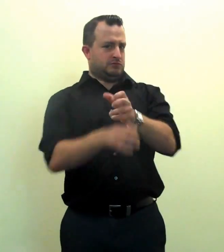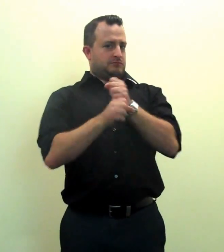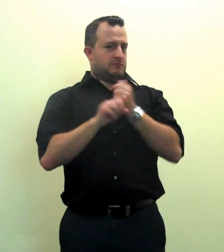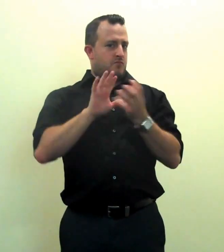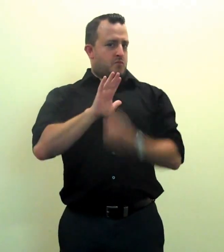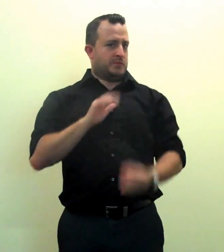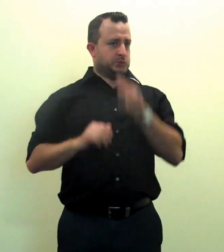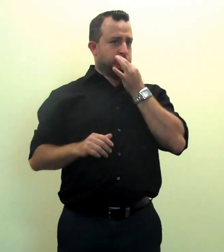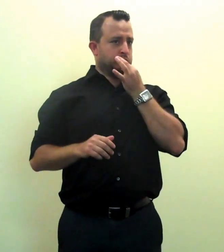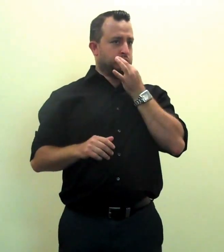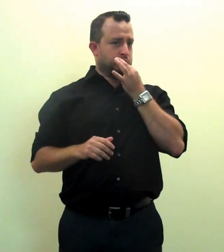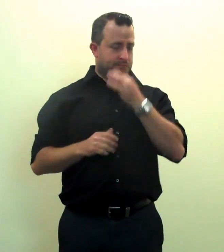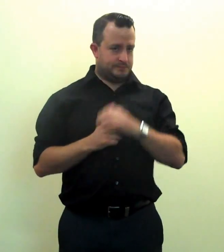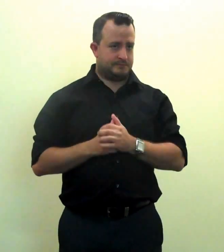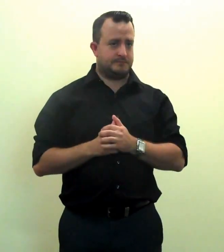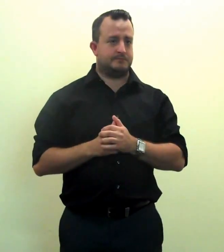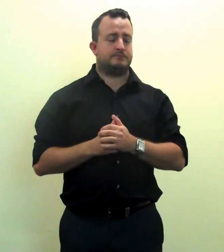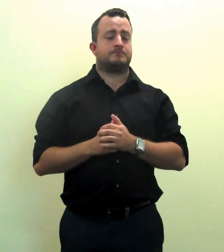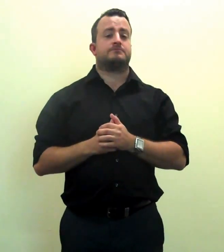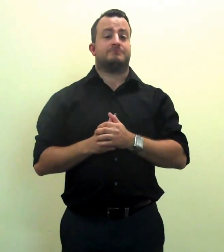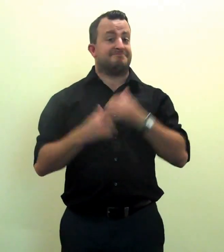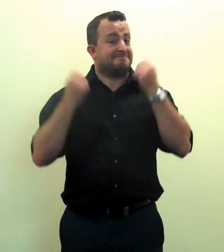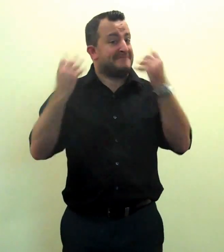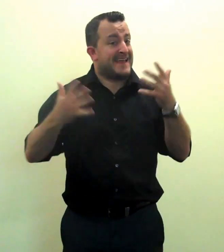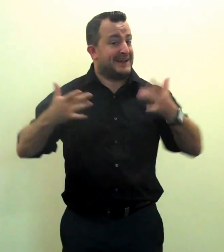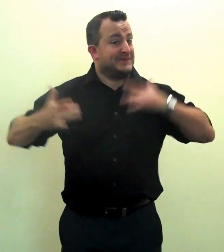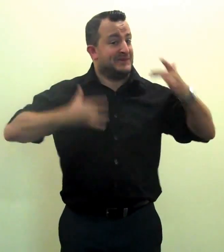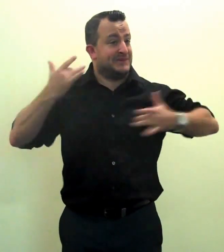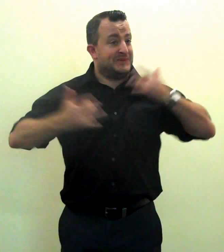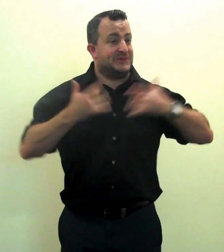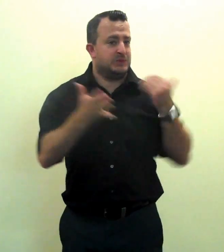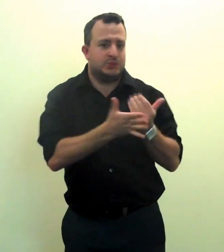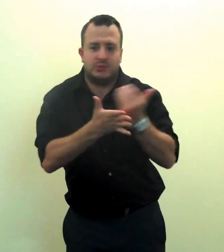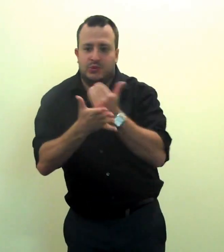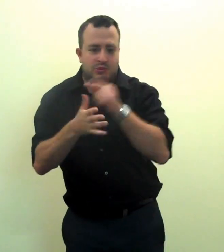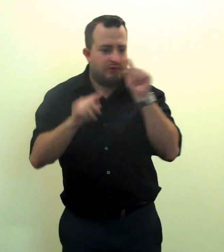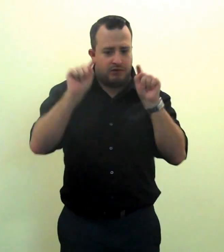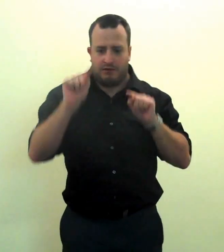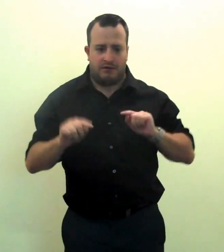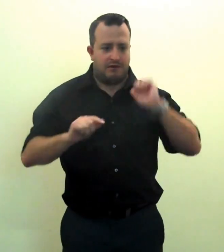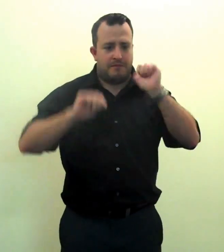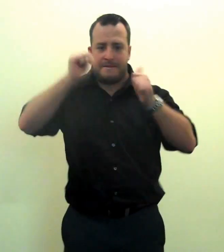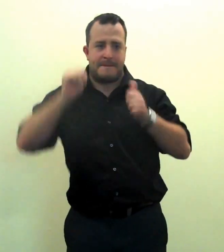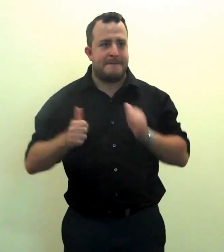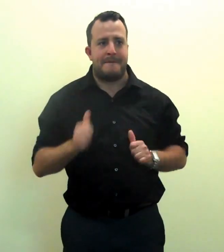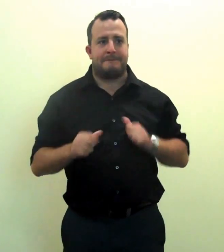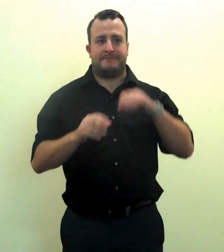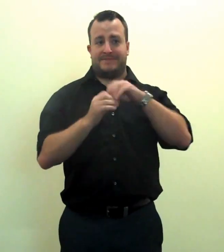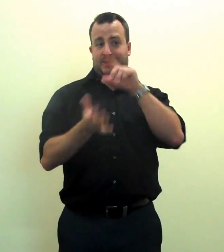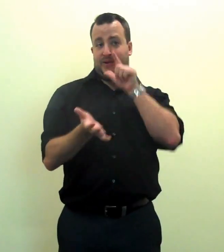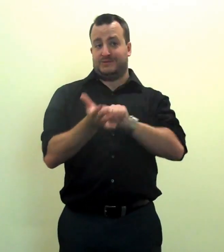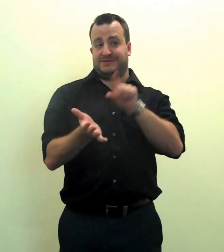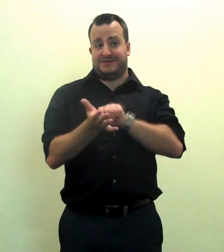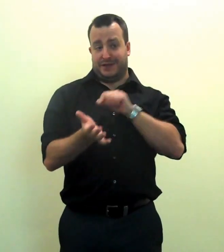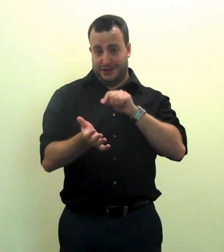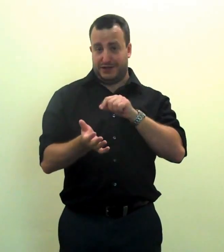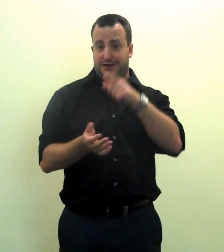You should be receiving your copy soon. We're adding a new and exciting feature to our quarterly newsletter.